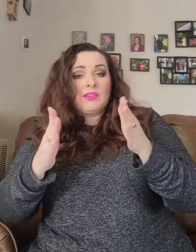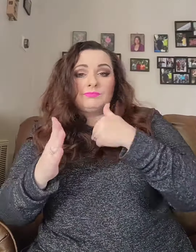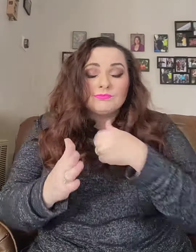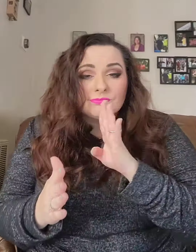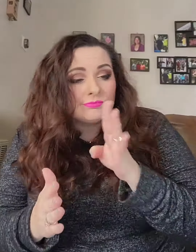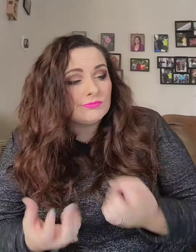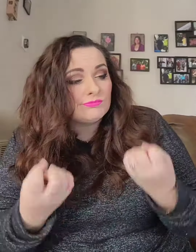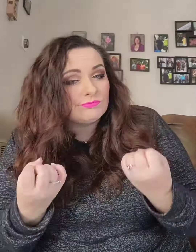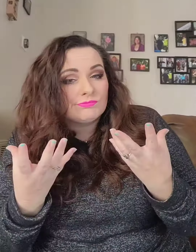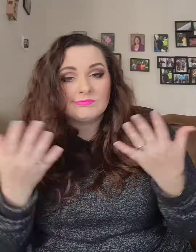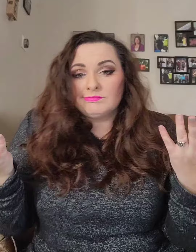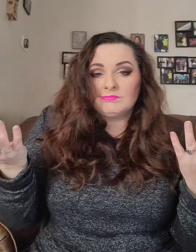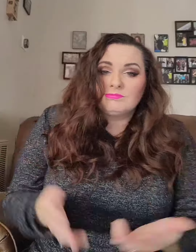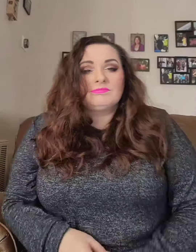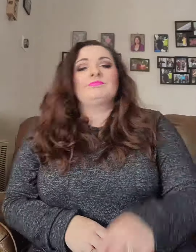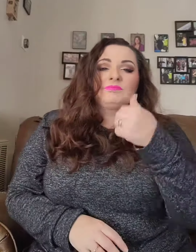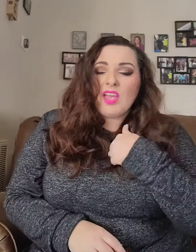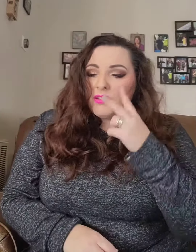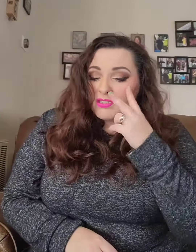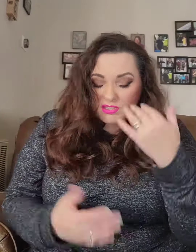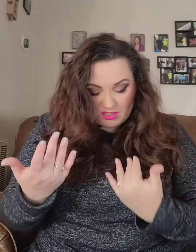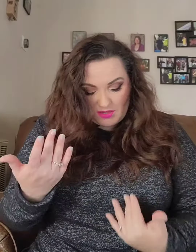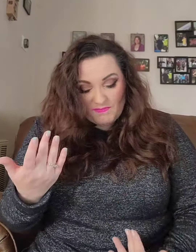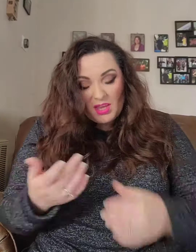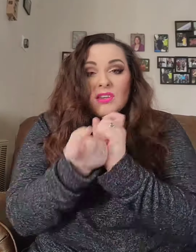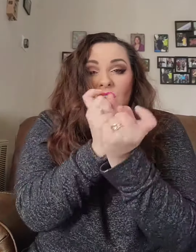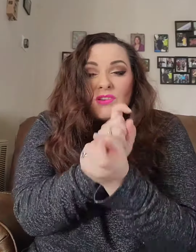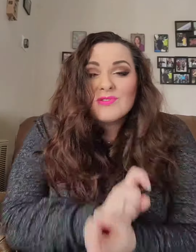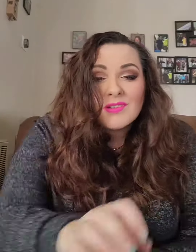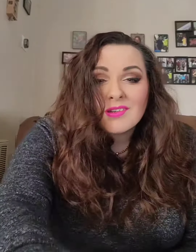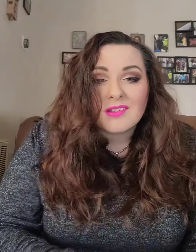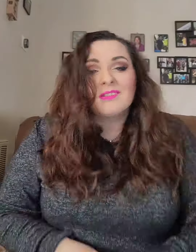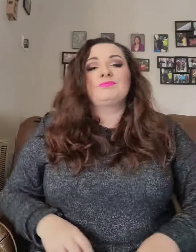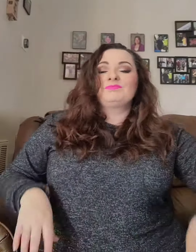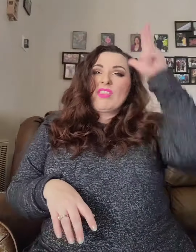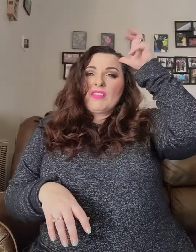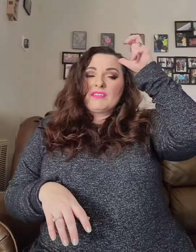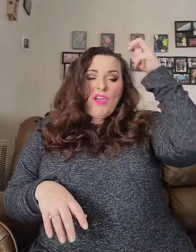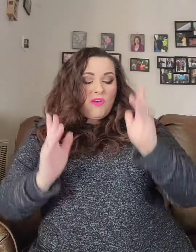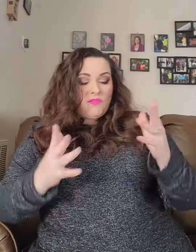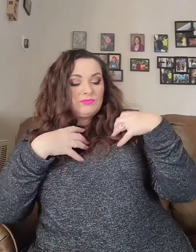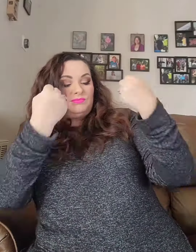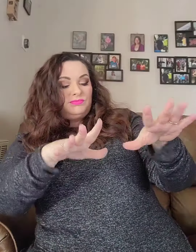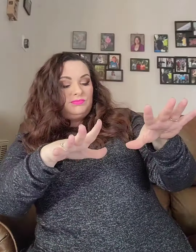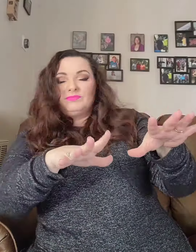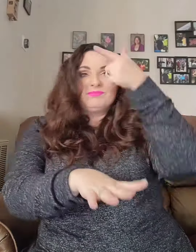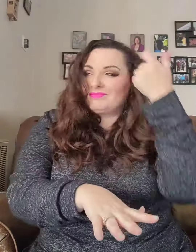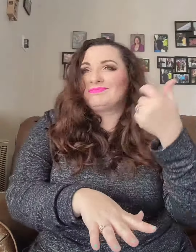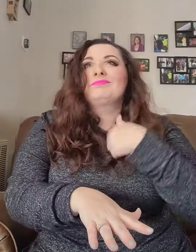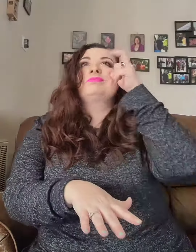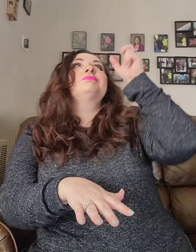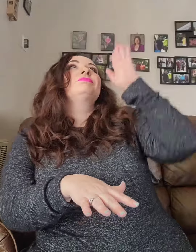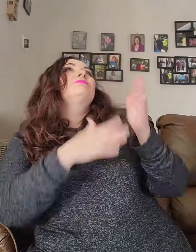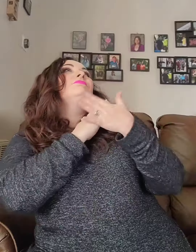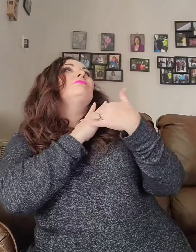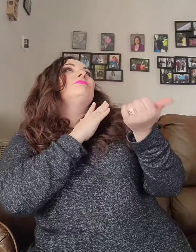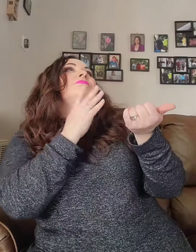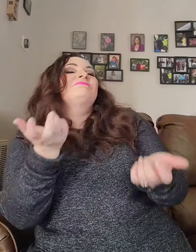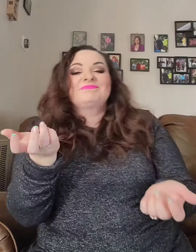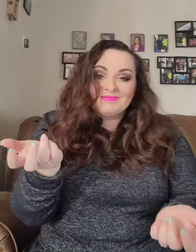talking I been seeing way too many signs, I'm evolving Get the devil off me, cause I hear God calling me They don't wanna let me in